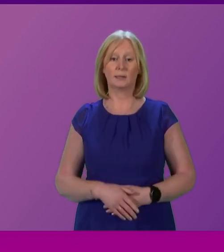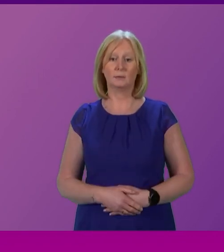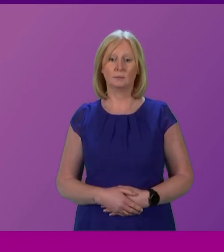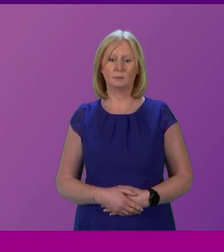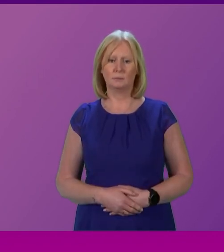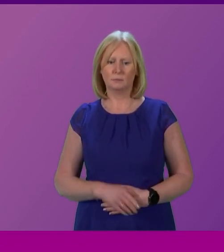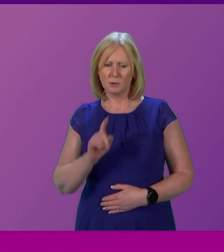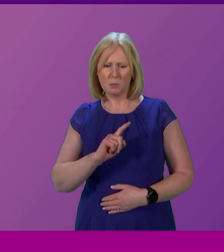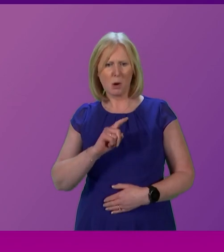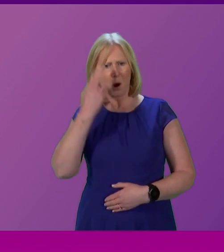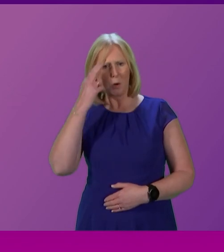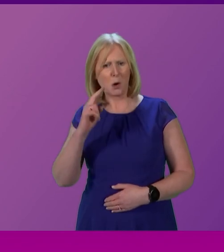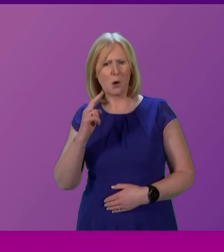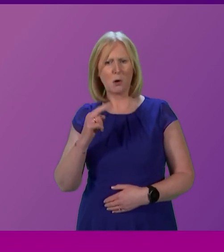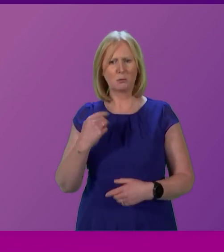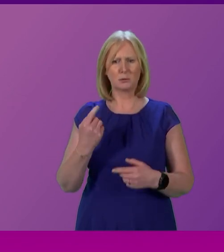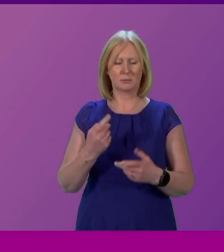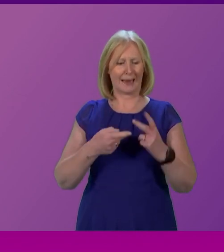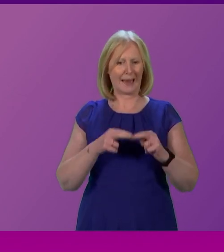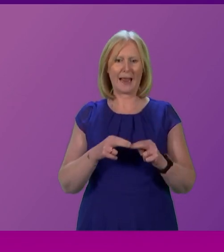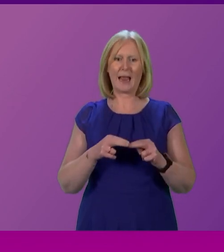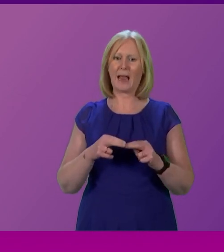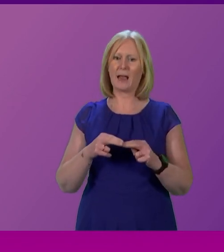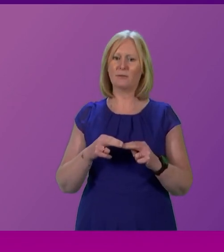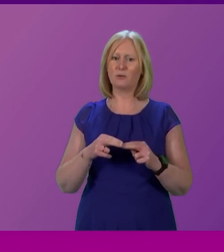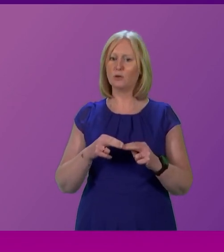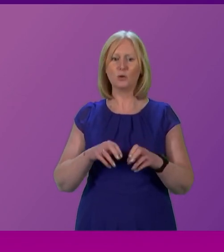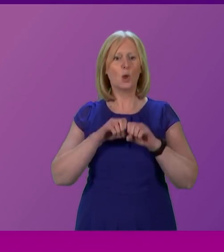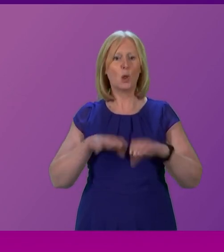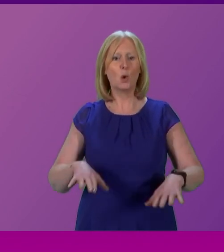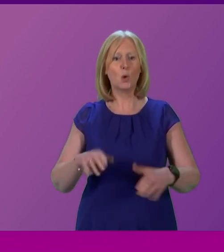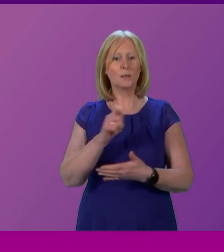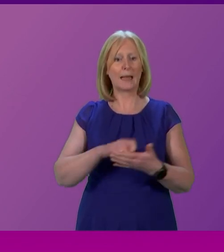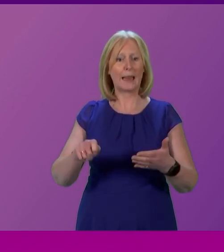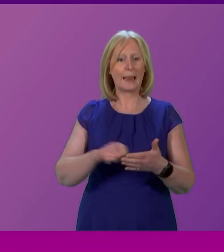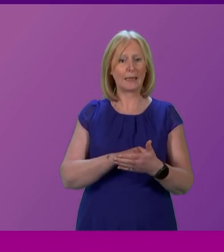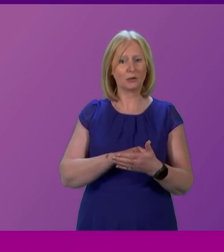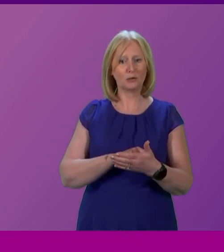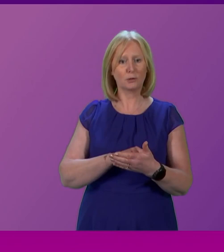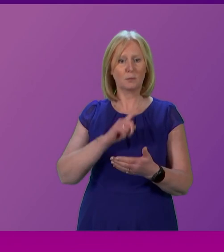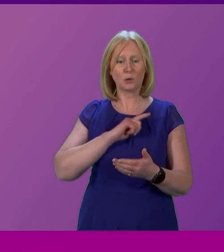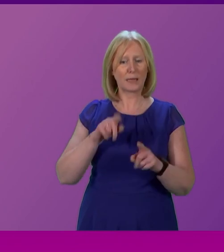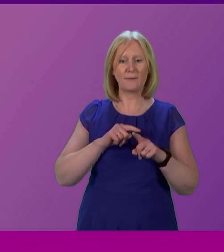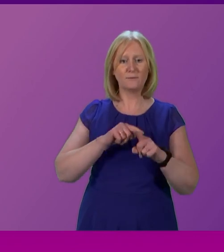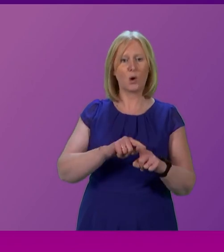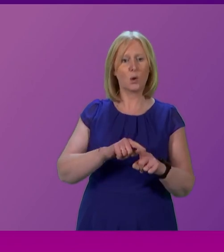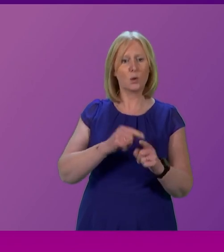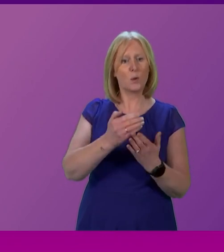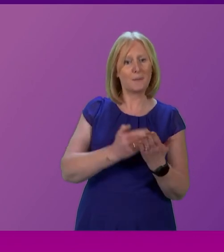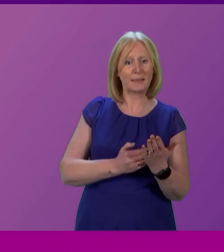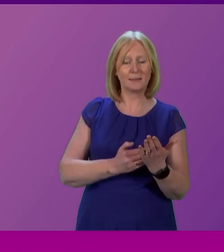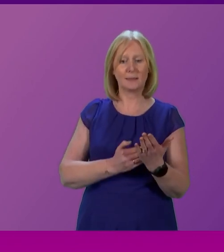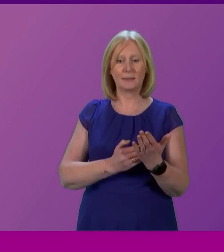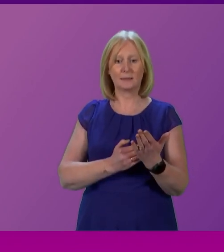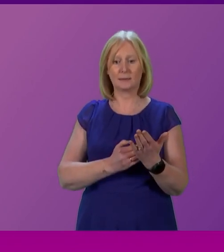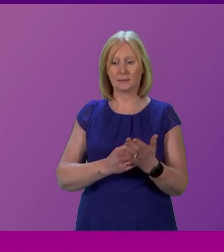what else do you call it when those who have lost an election prevent the winners from fulfilling their democratic mandate? Don't take our word for it. Ahead